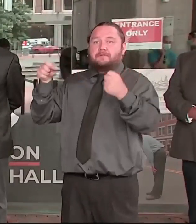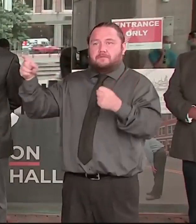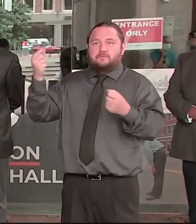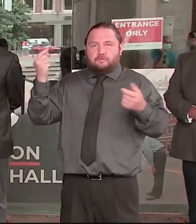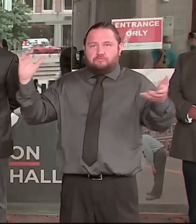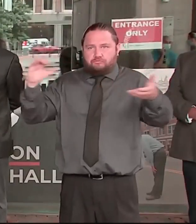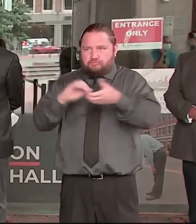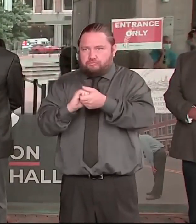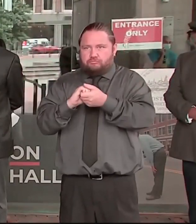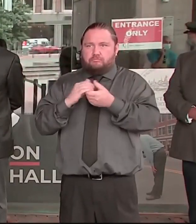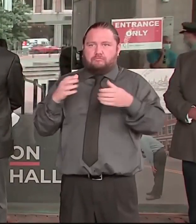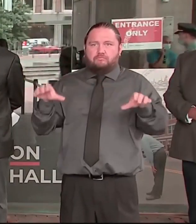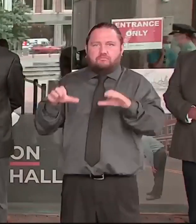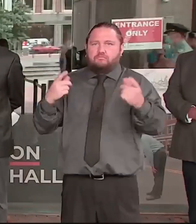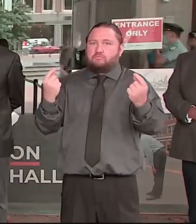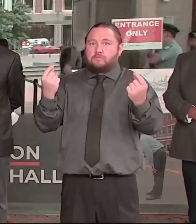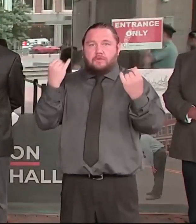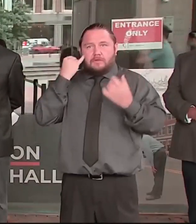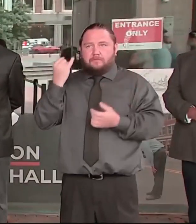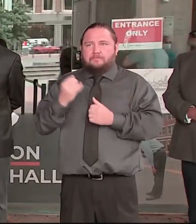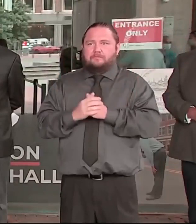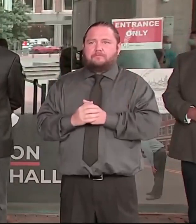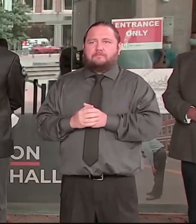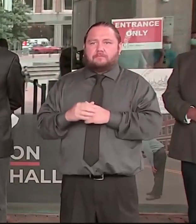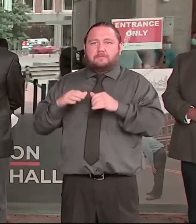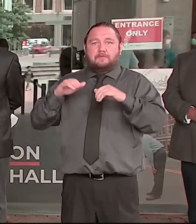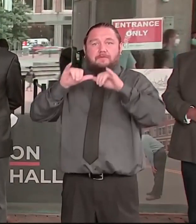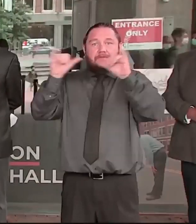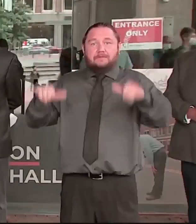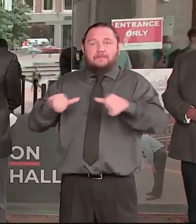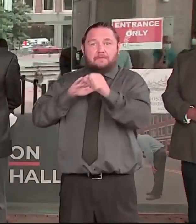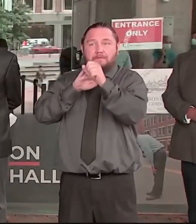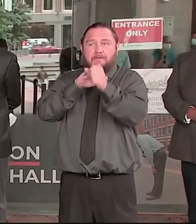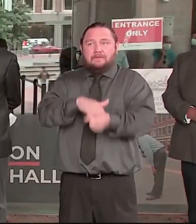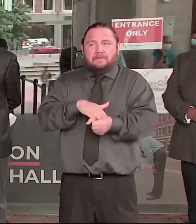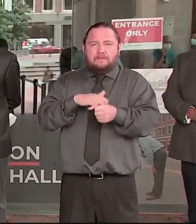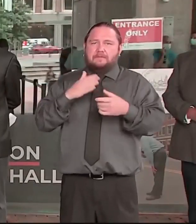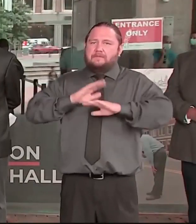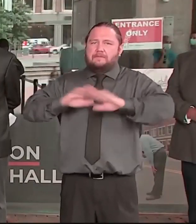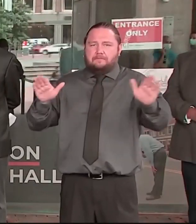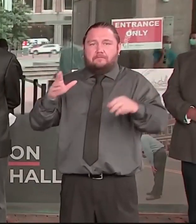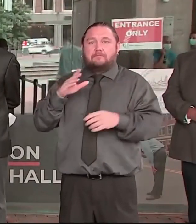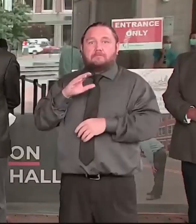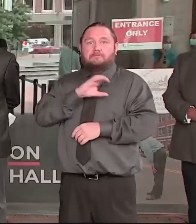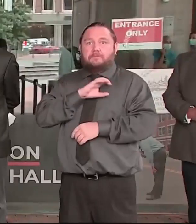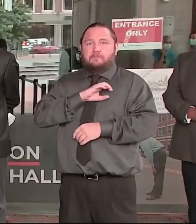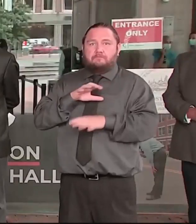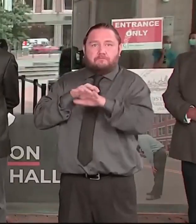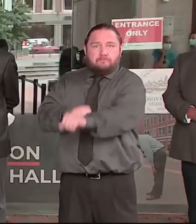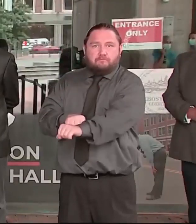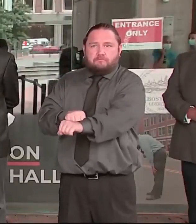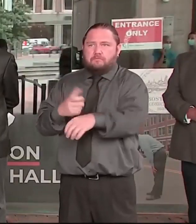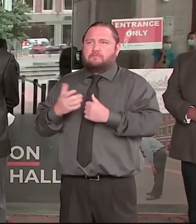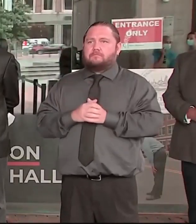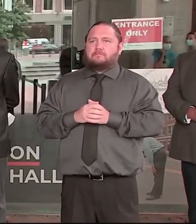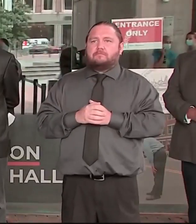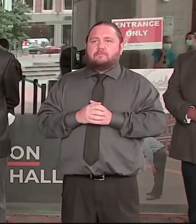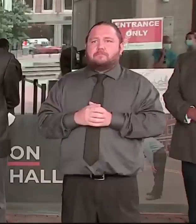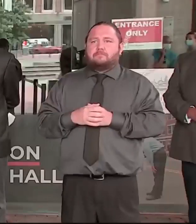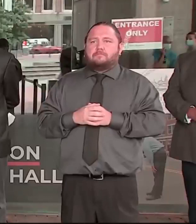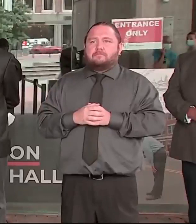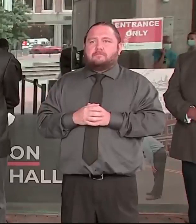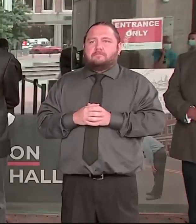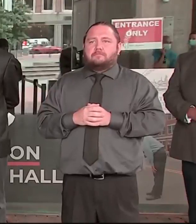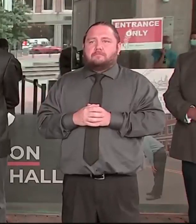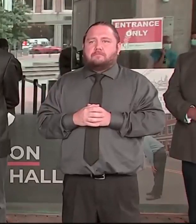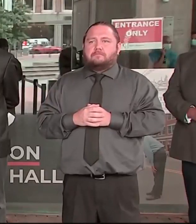to dismantle systemic racism and create barriers to strong public health. That will include an assessment of health equity in all of